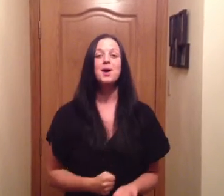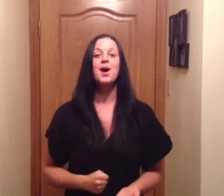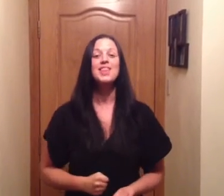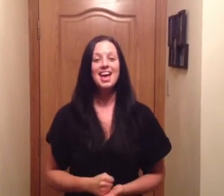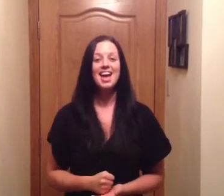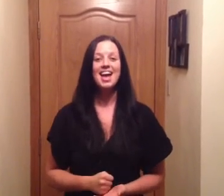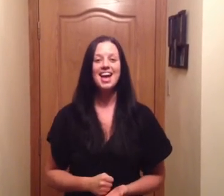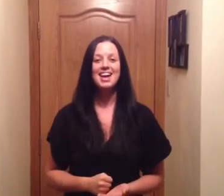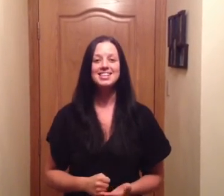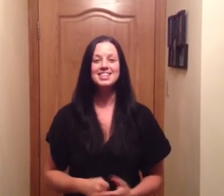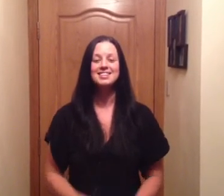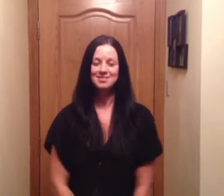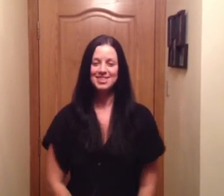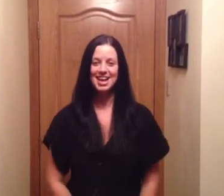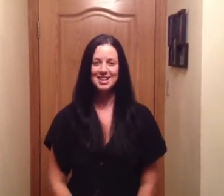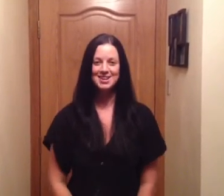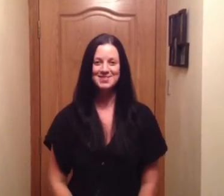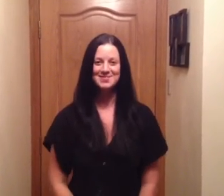on the head. Thank you. you. Thank